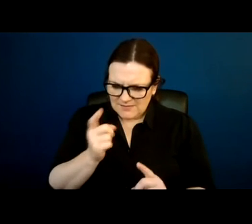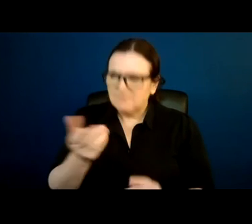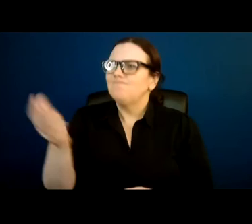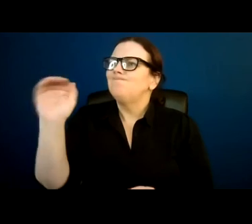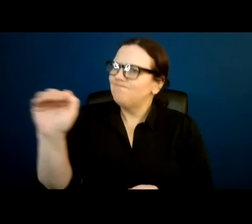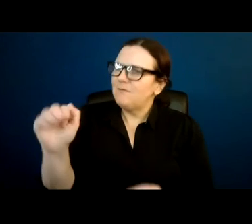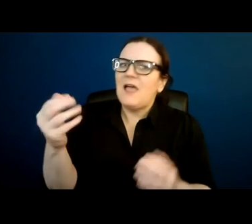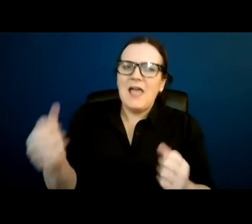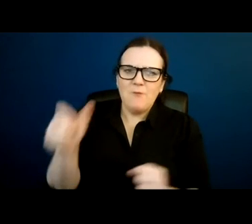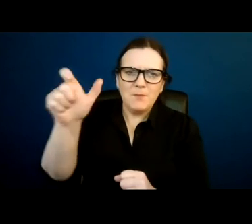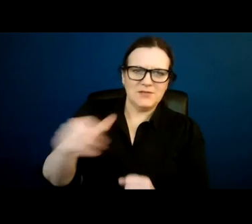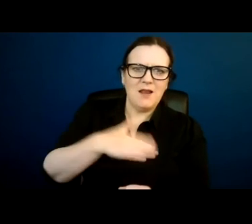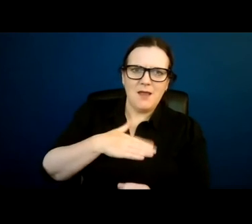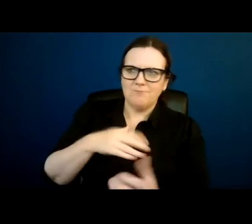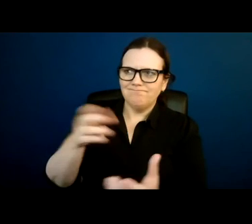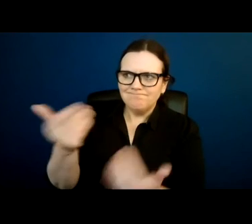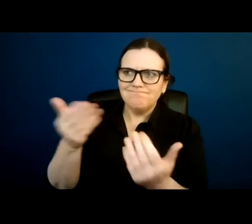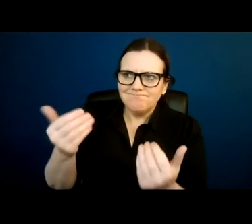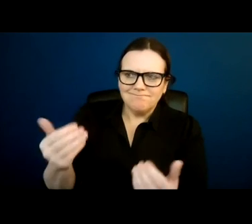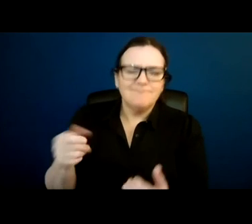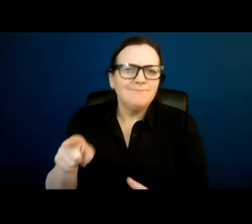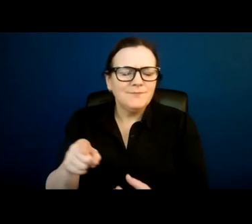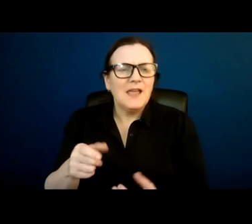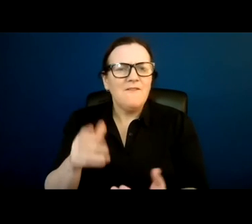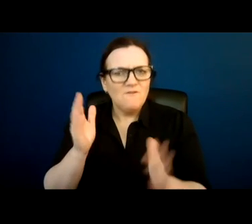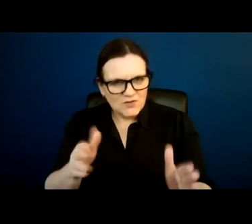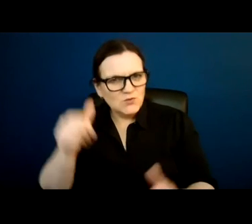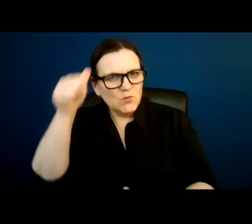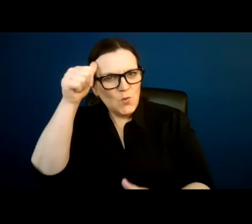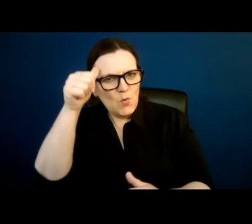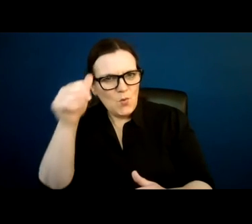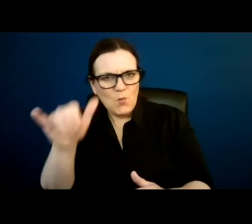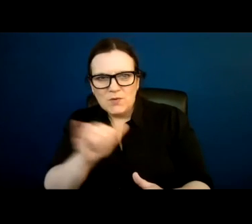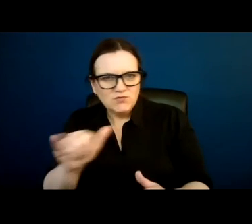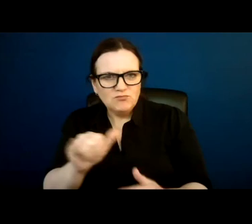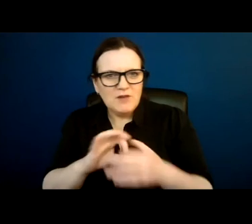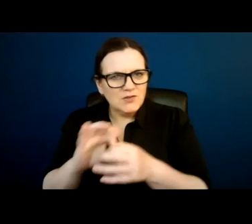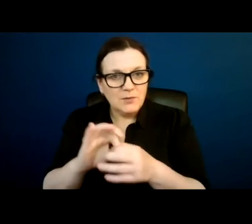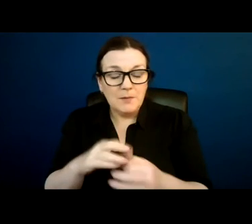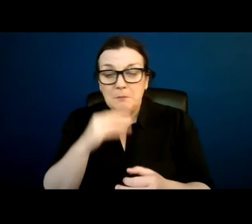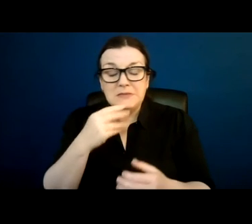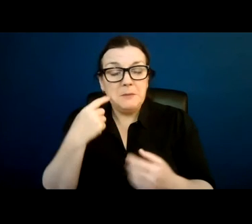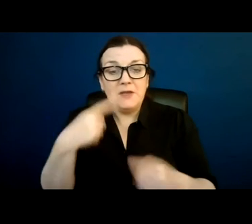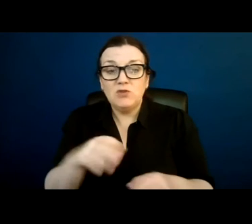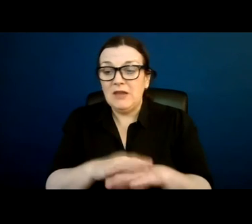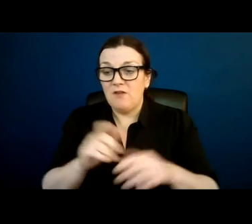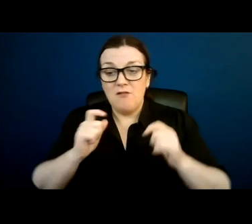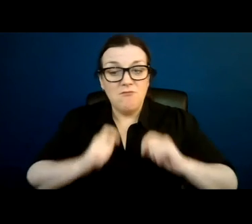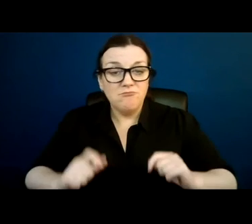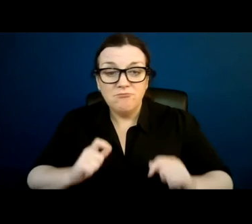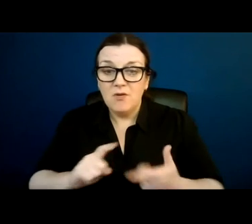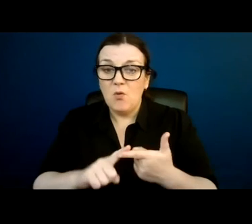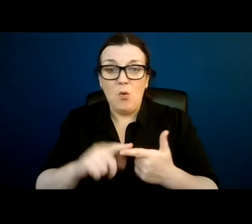And when you establish that relationship, whether you are an attorney, whether you are a case manager, whether you are a